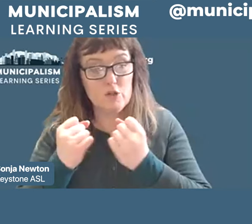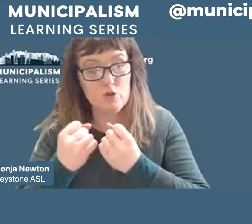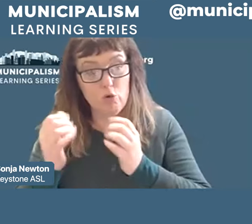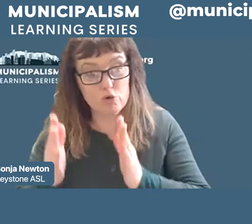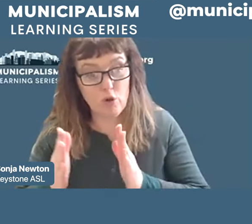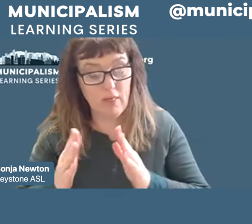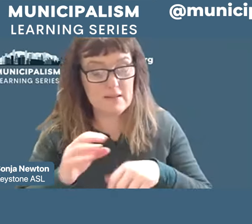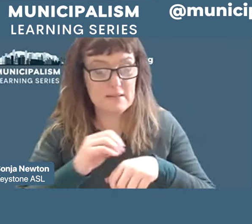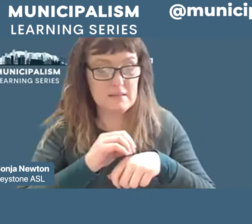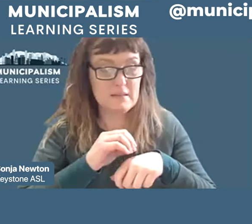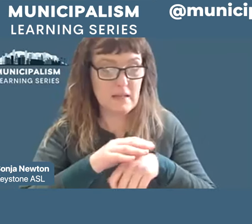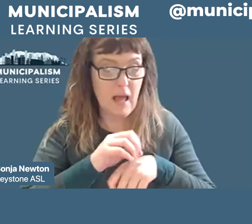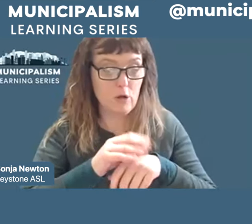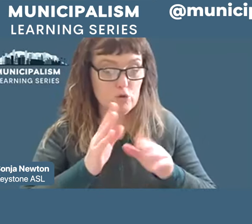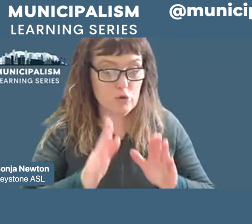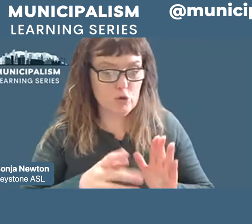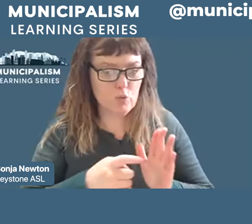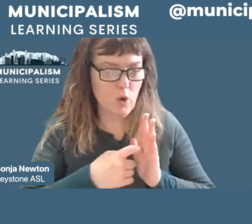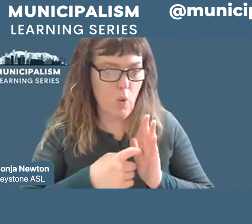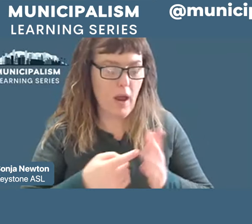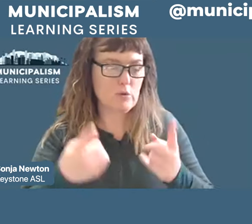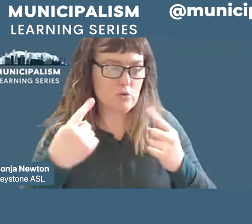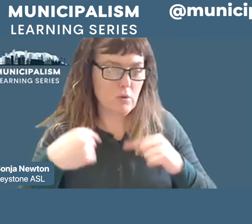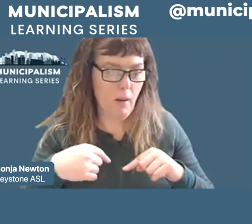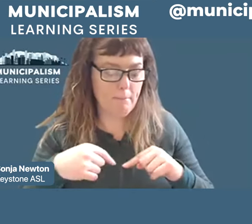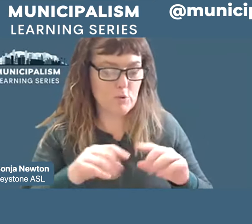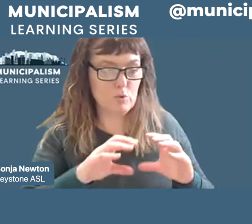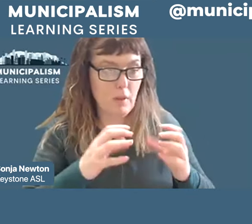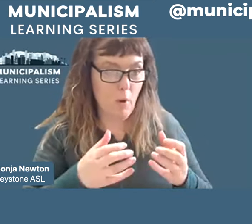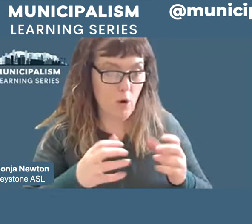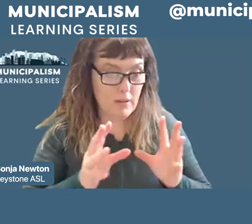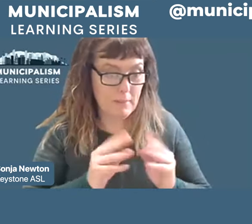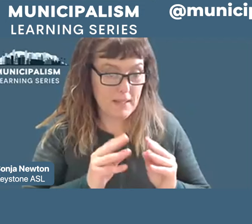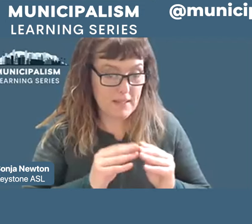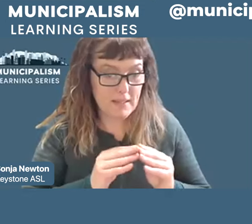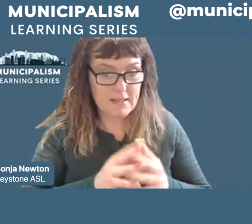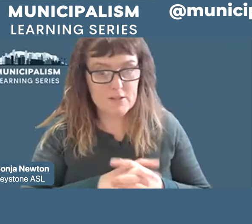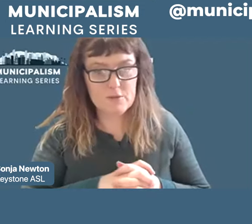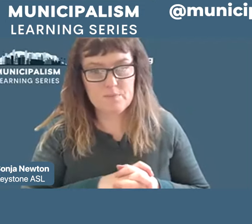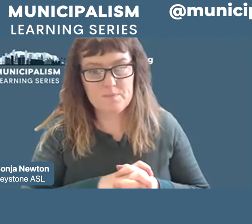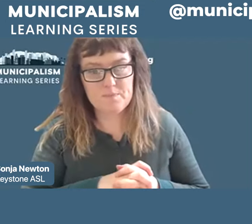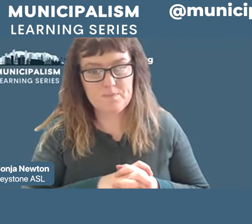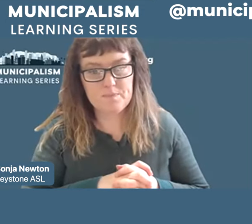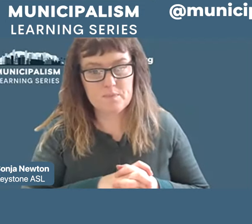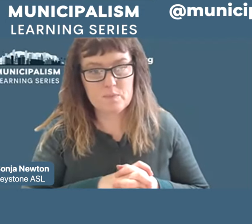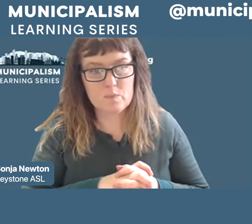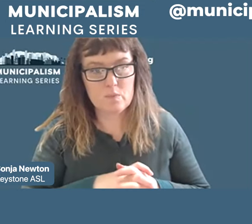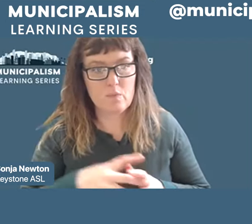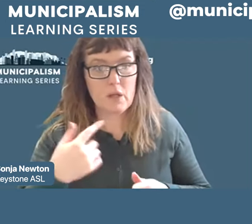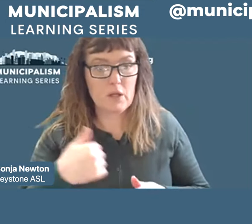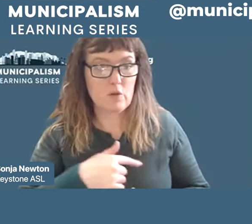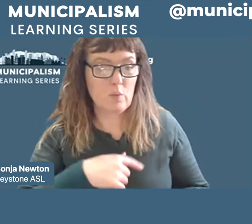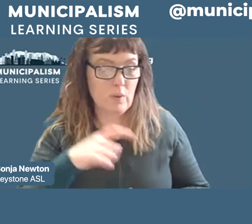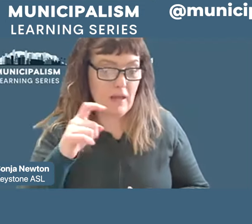at party meetings and take direction from those who had elected them. We have to enter state legislative